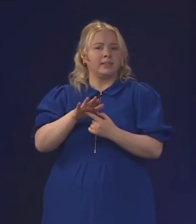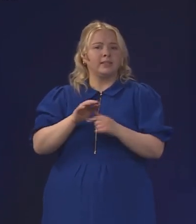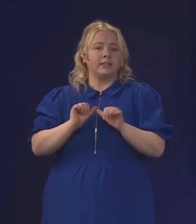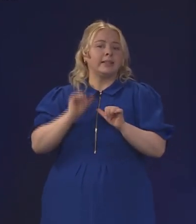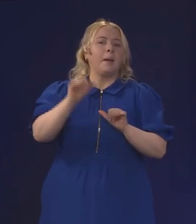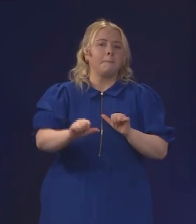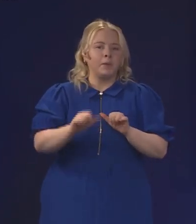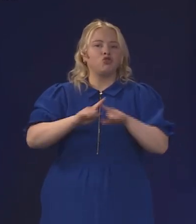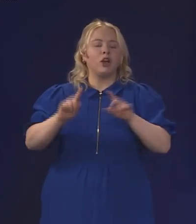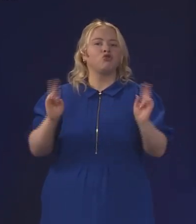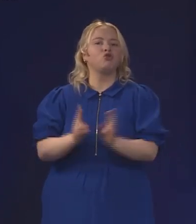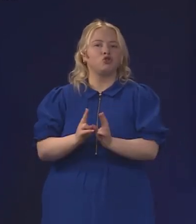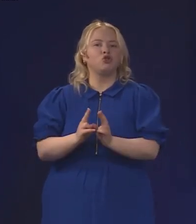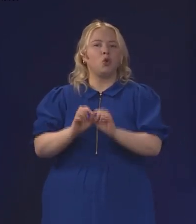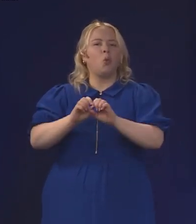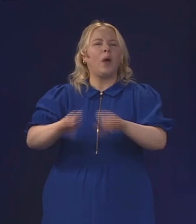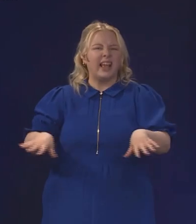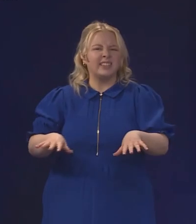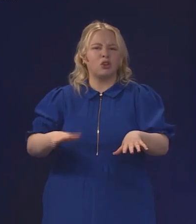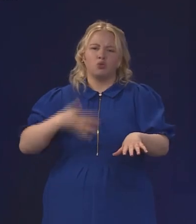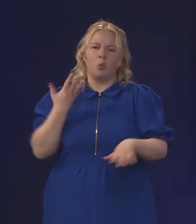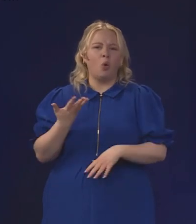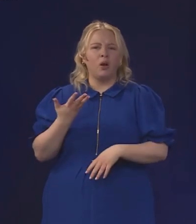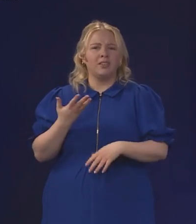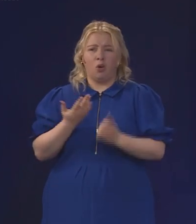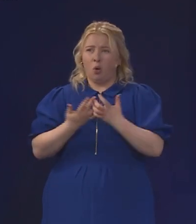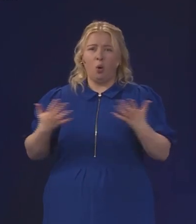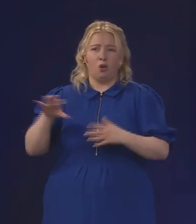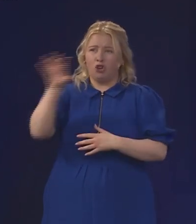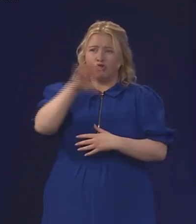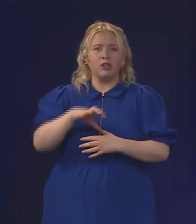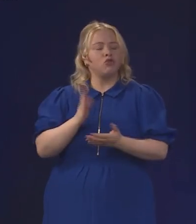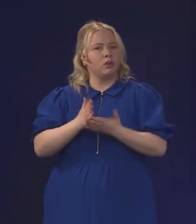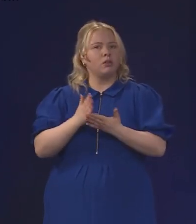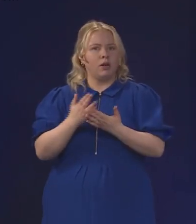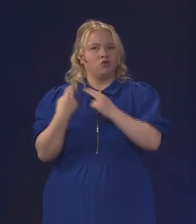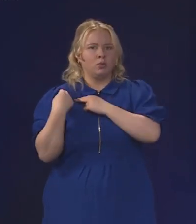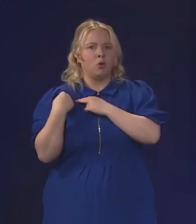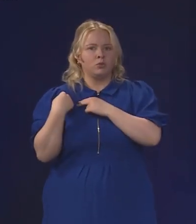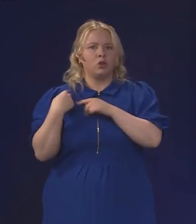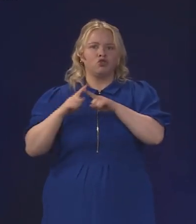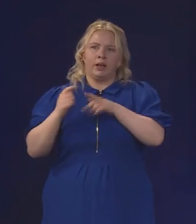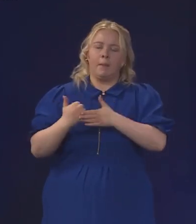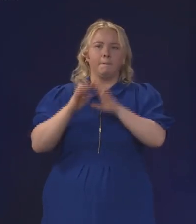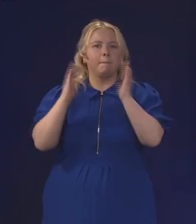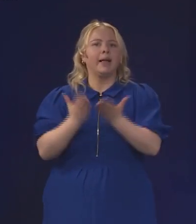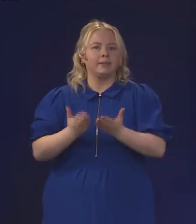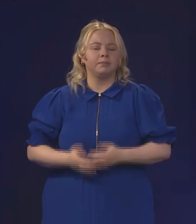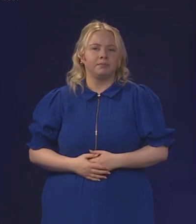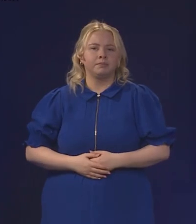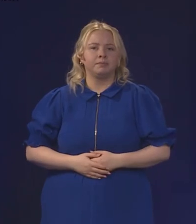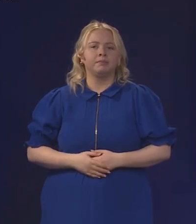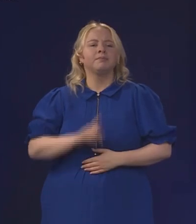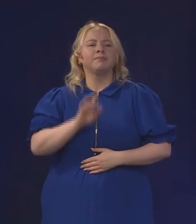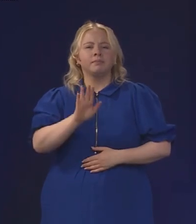trying to reduce waste which is something I think all countries have a very serious responsibility to do right now. The final point I would